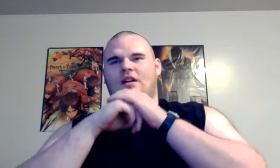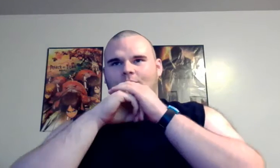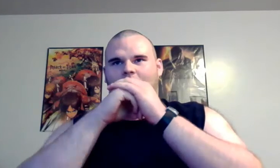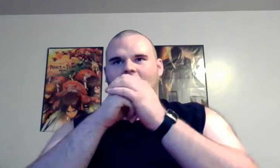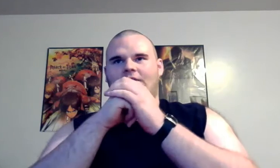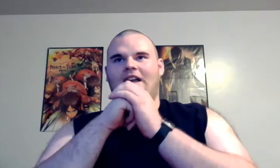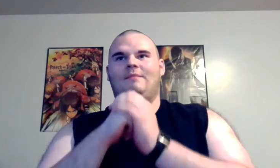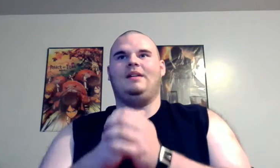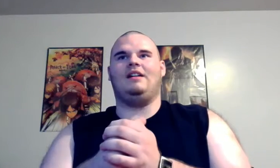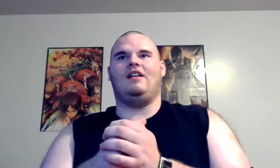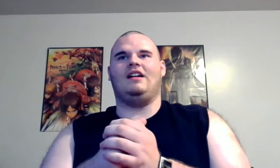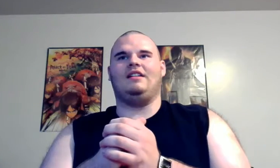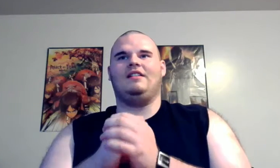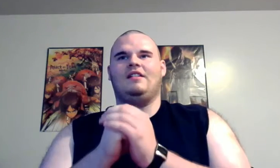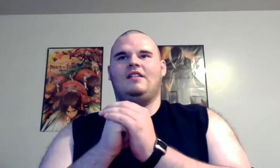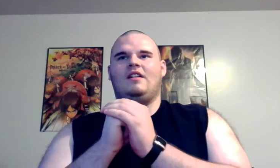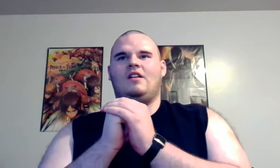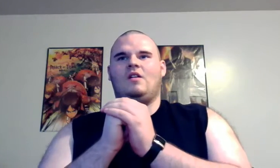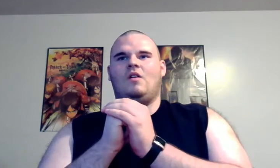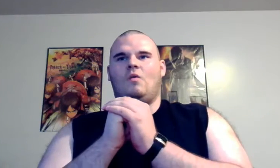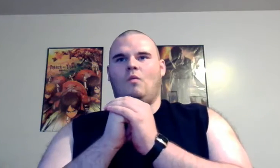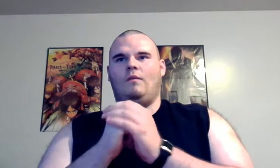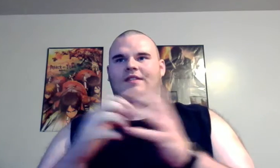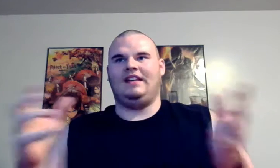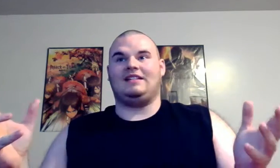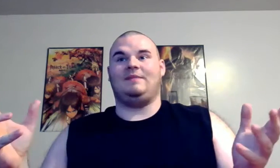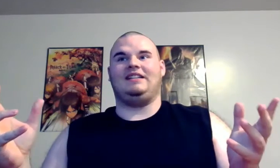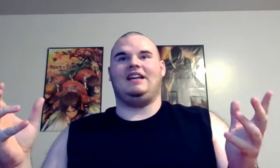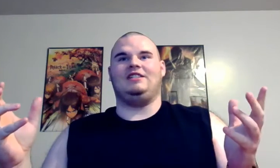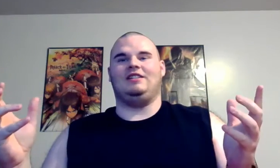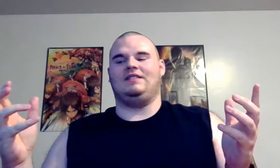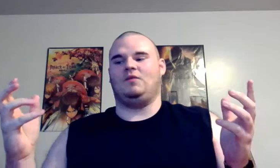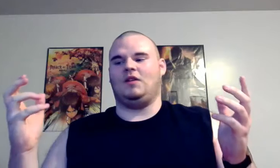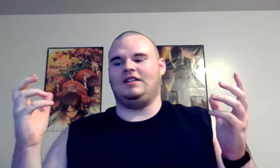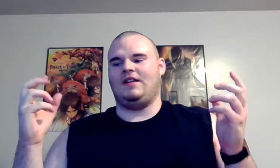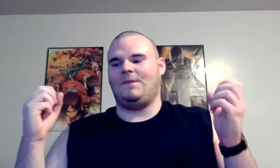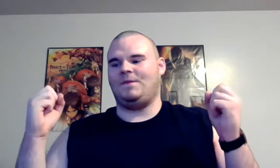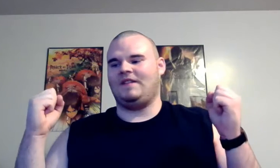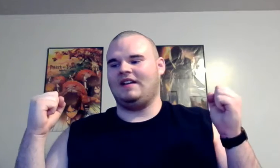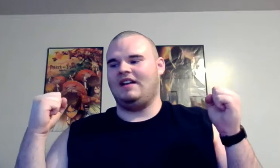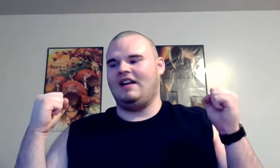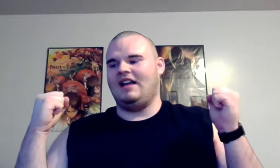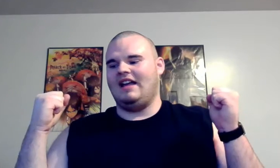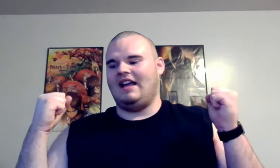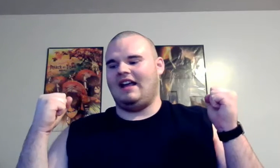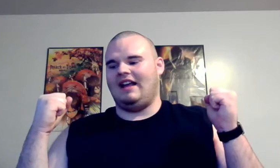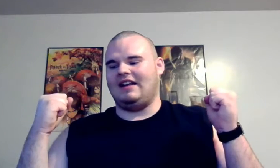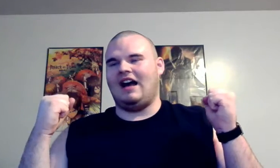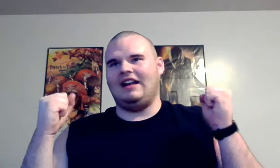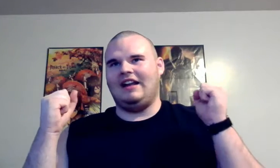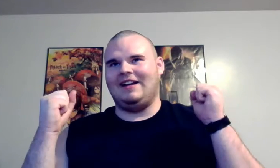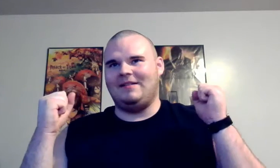above and beyond the expectations for it and i am